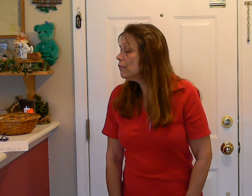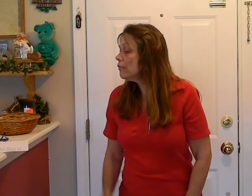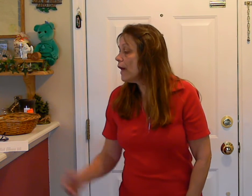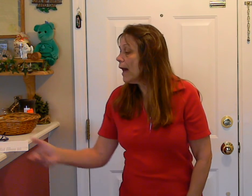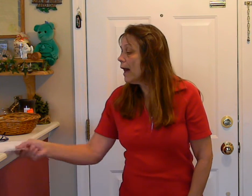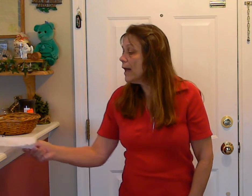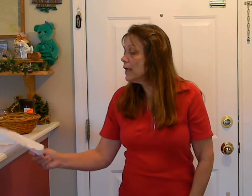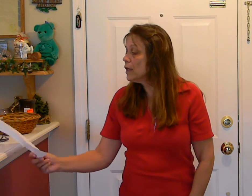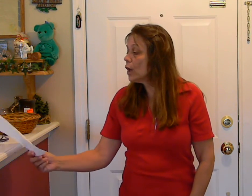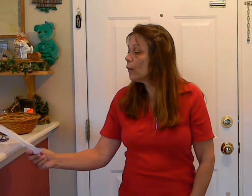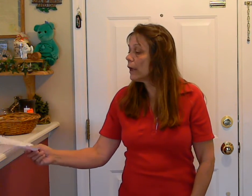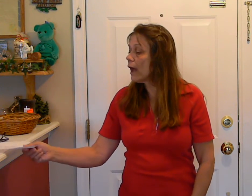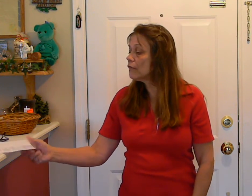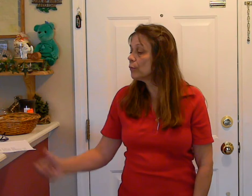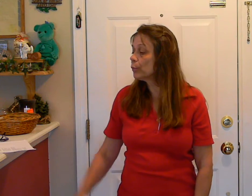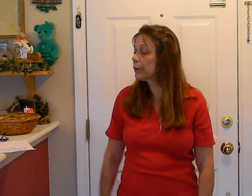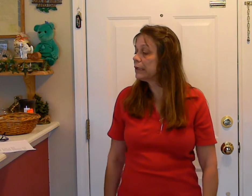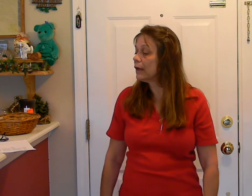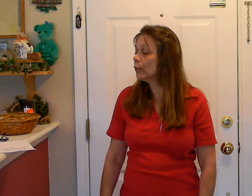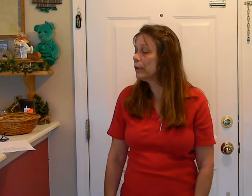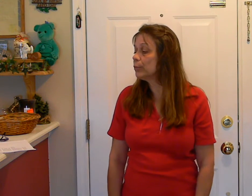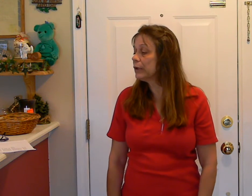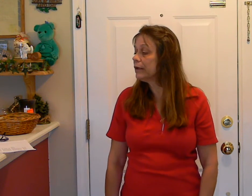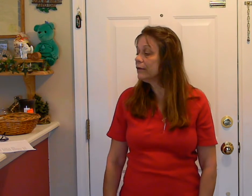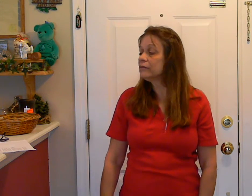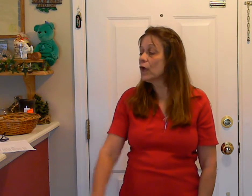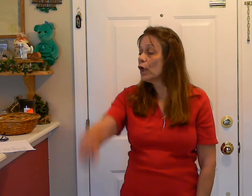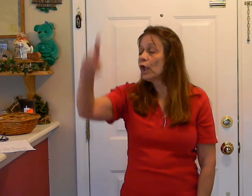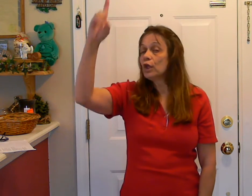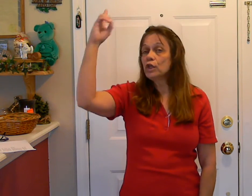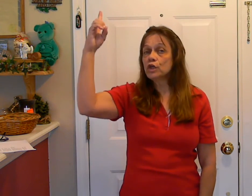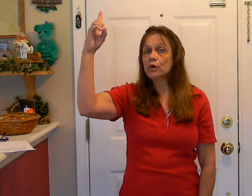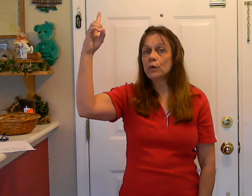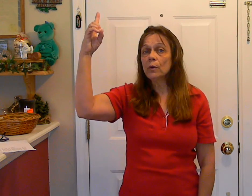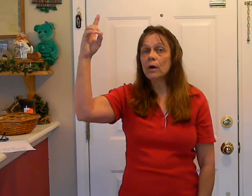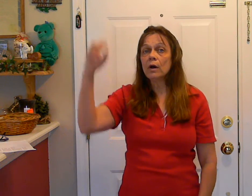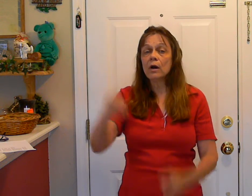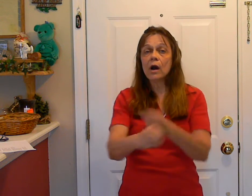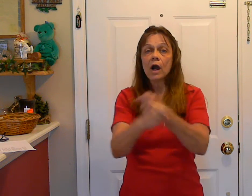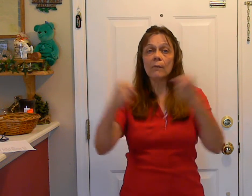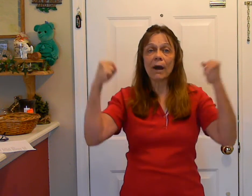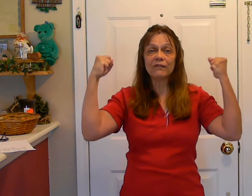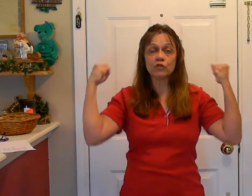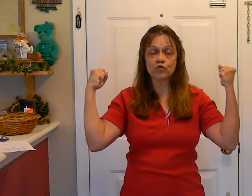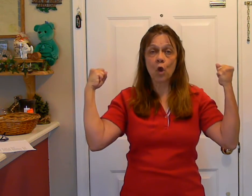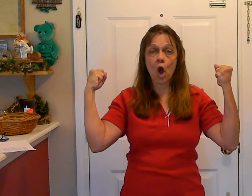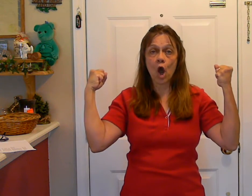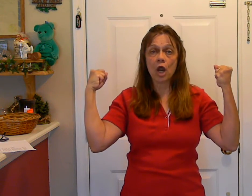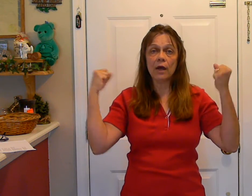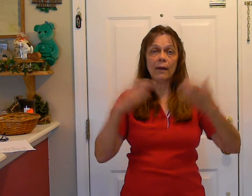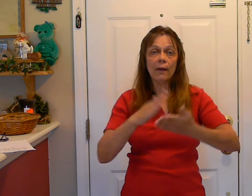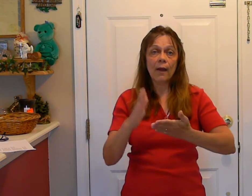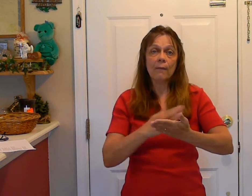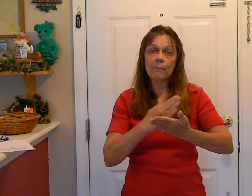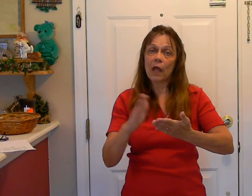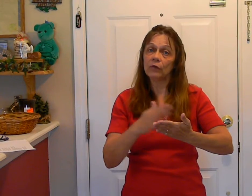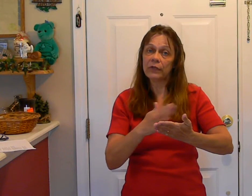Then we have a reprise. You are my strong melody,